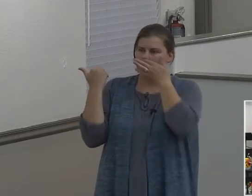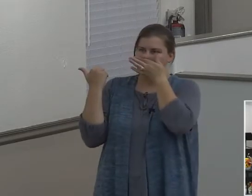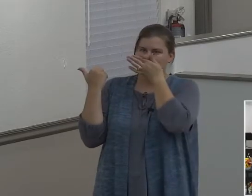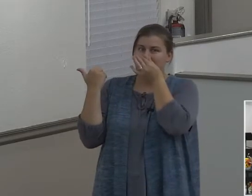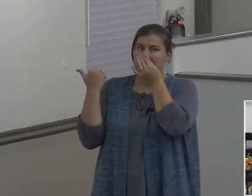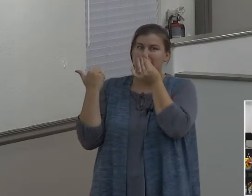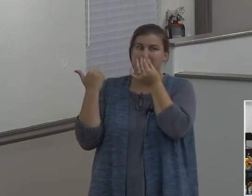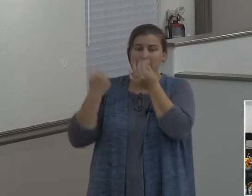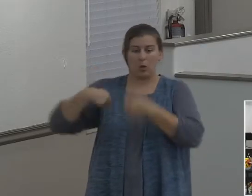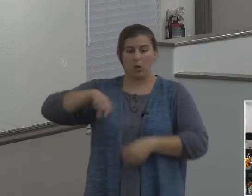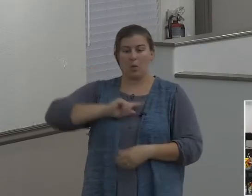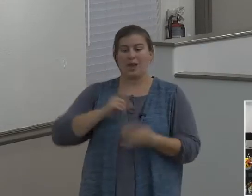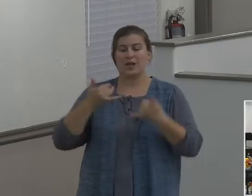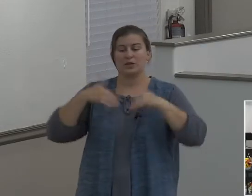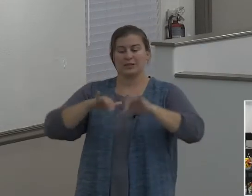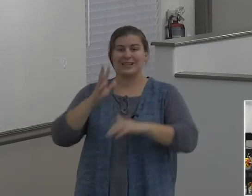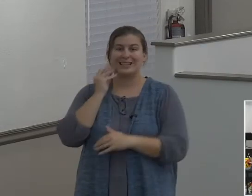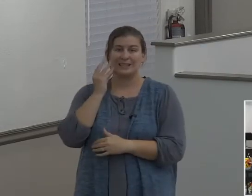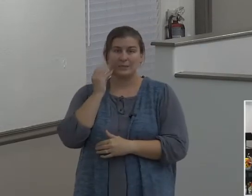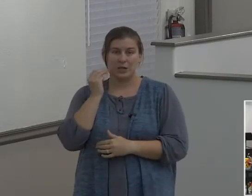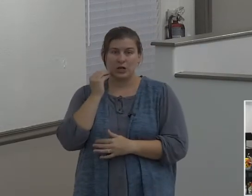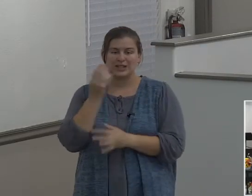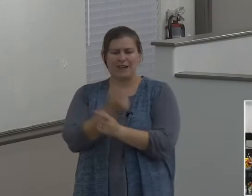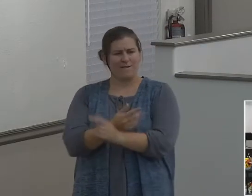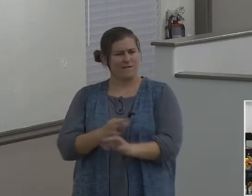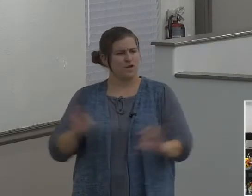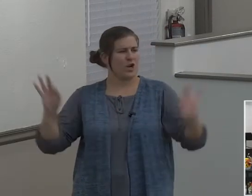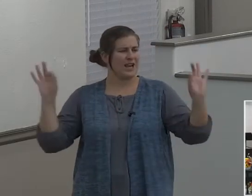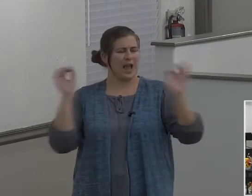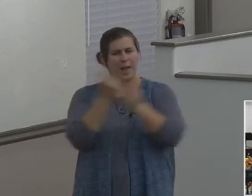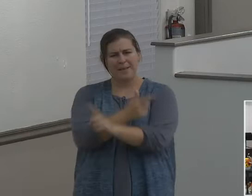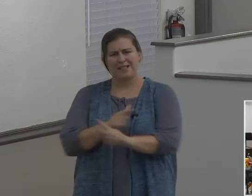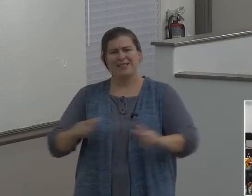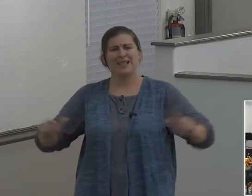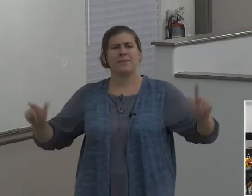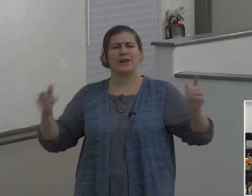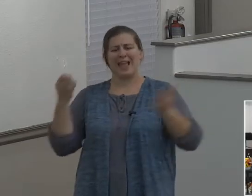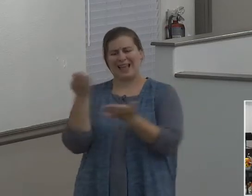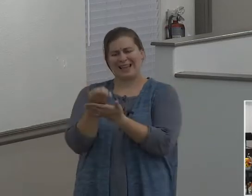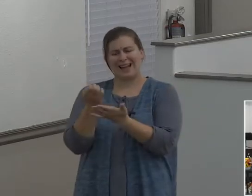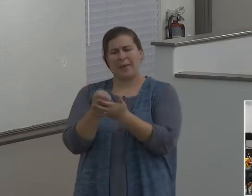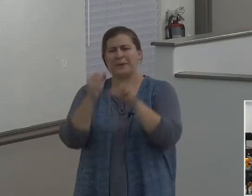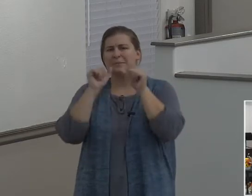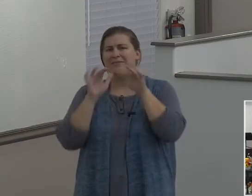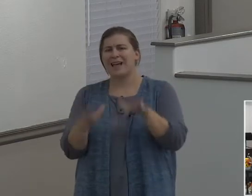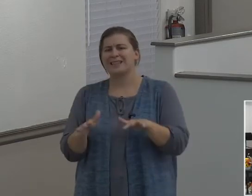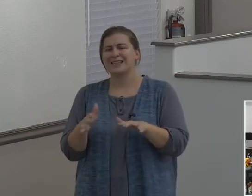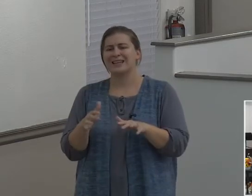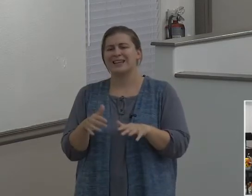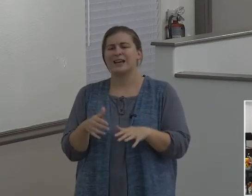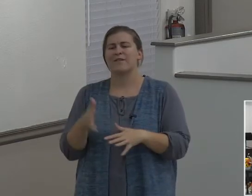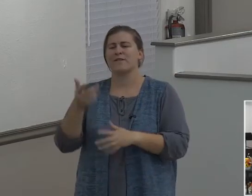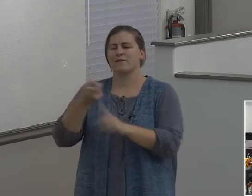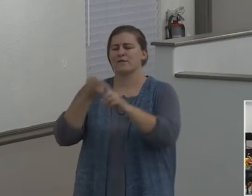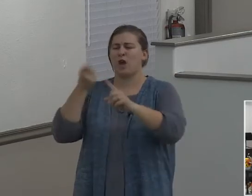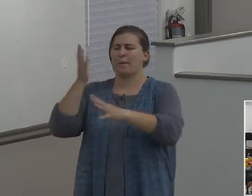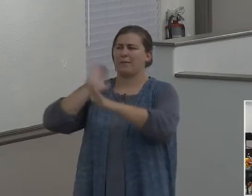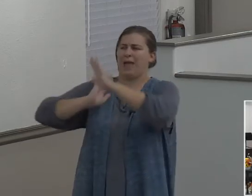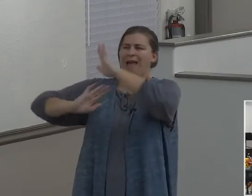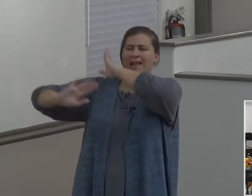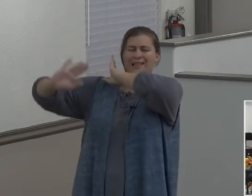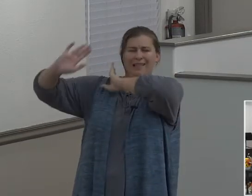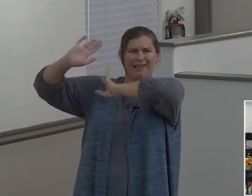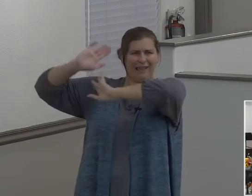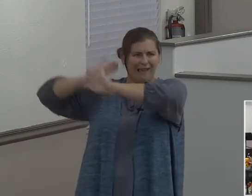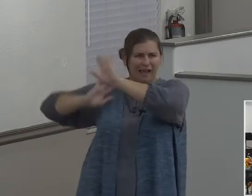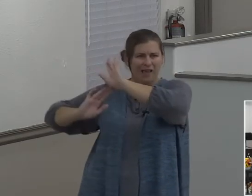experiencing in terms of freedom, liberty, even economic blessing. We're experiencing the residual, that ain't